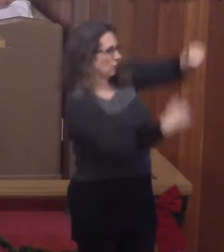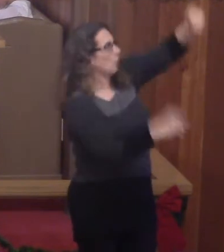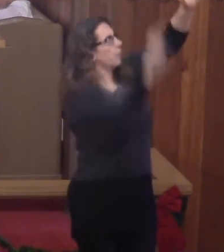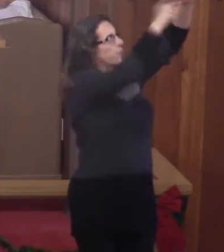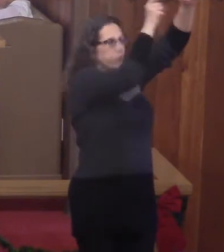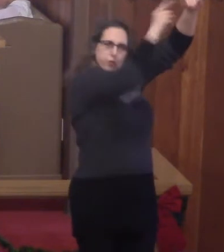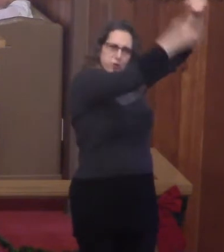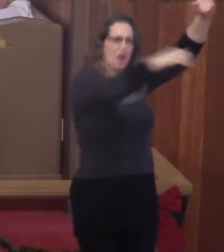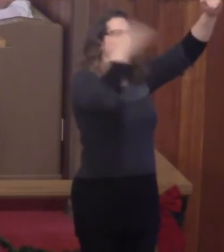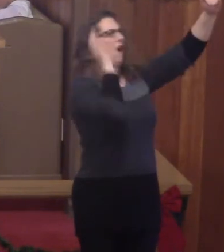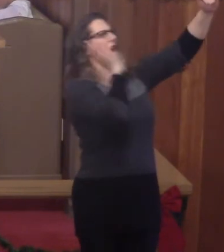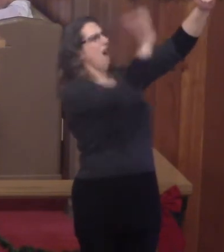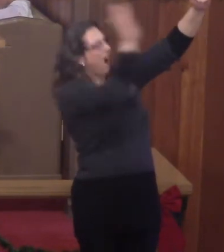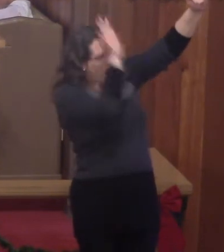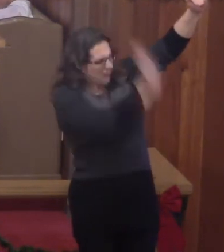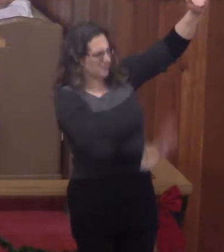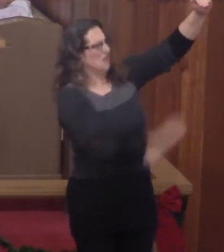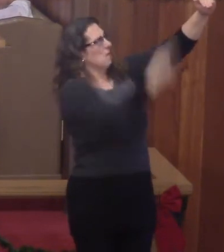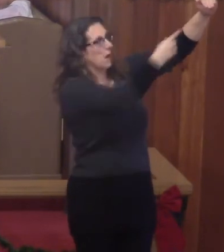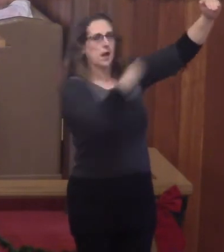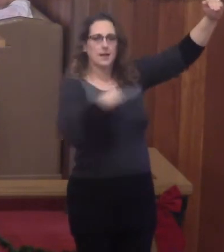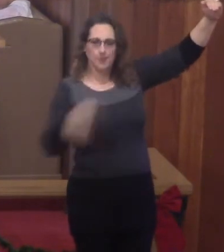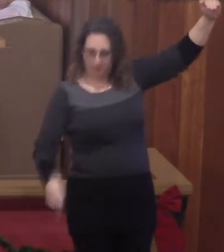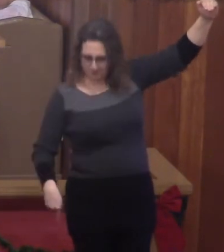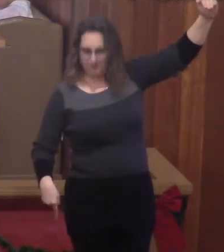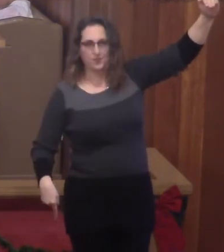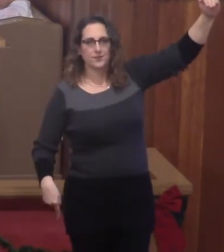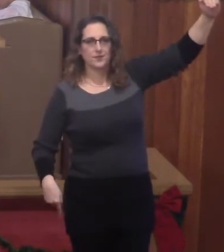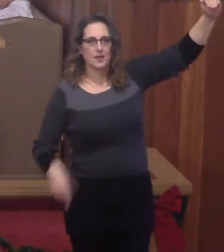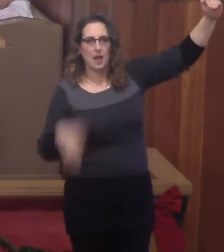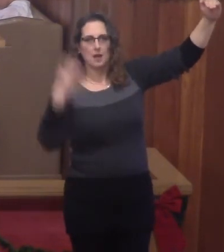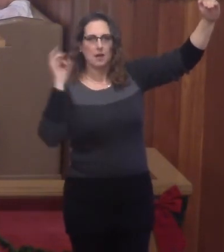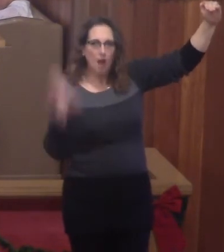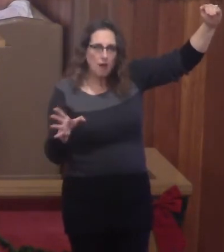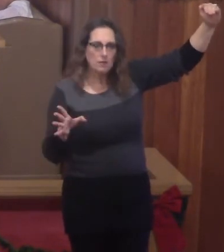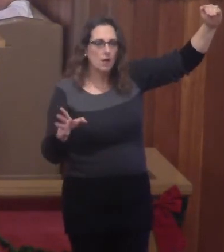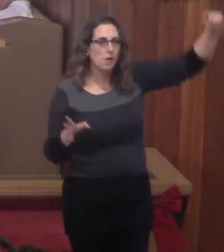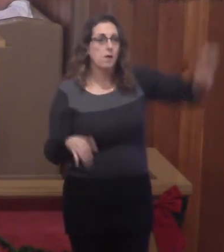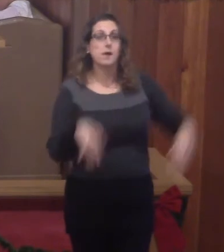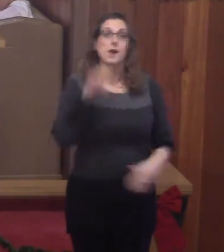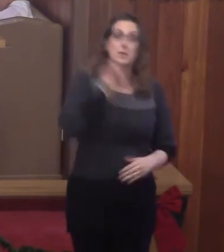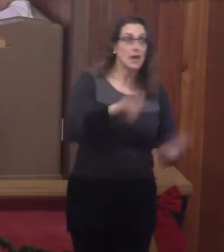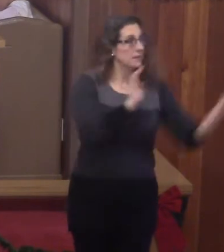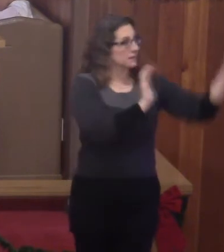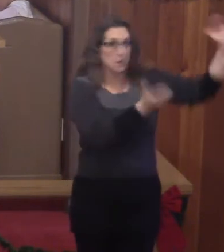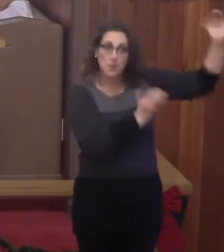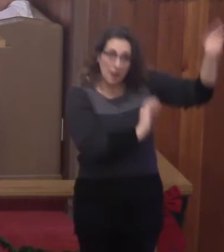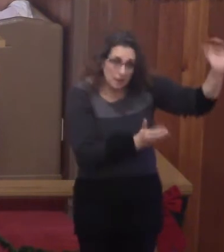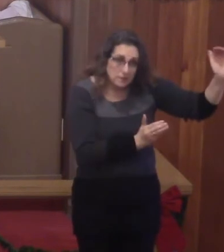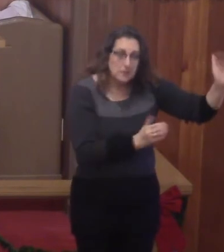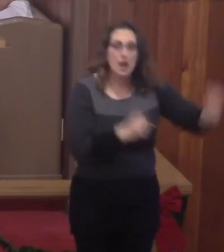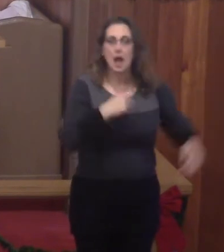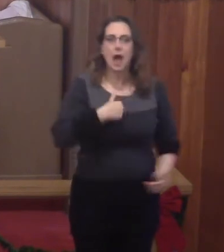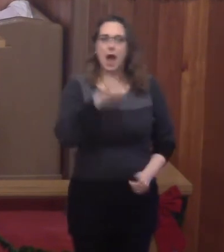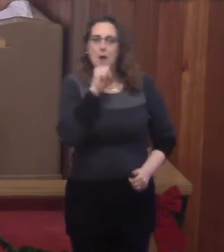runs in the World Series and I'm losing in back down. That's the comparison here. I'm not even in the same